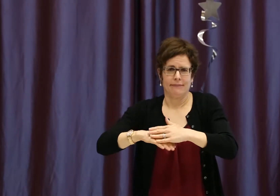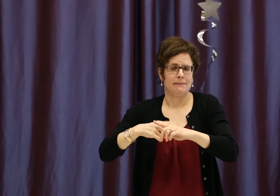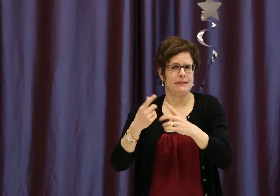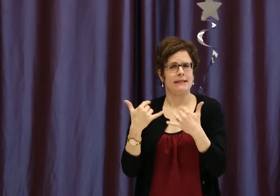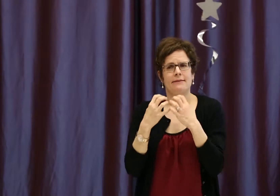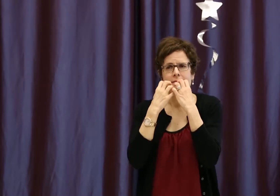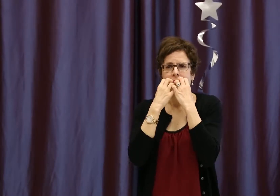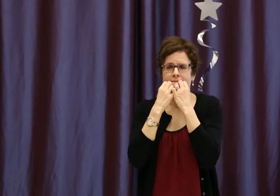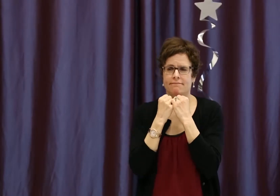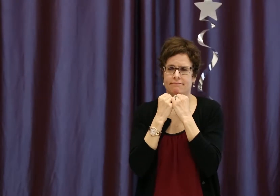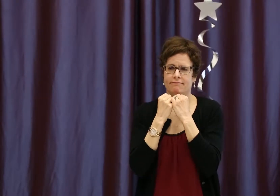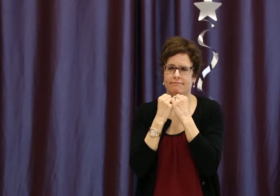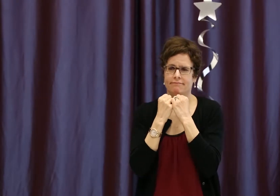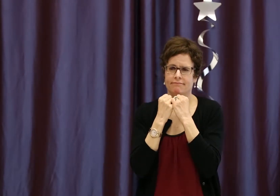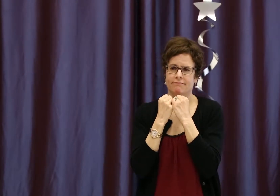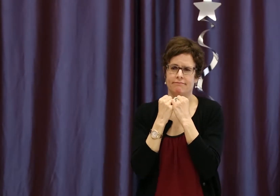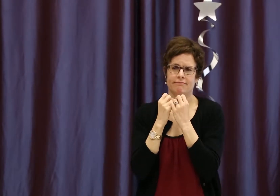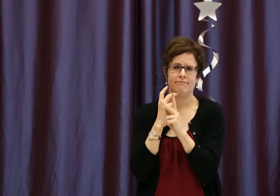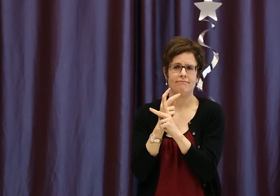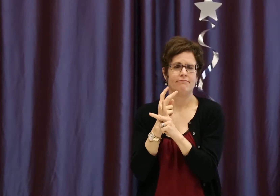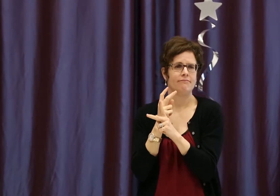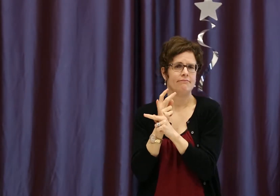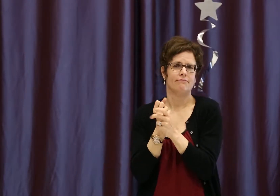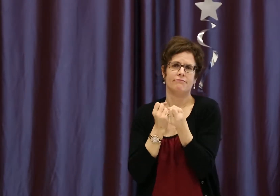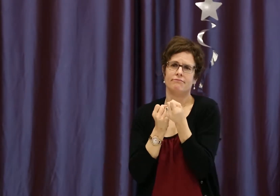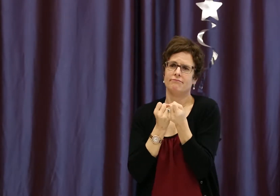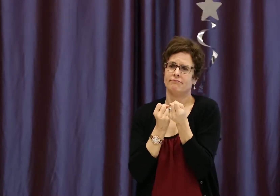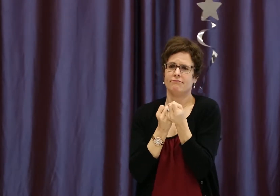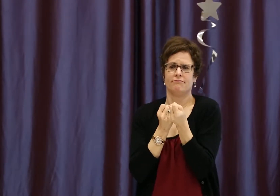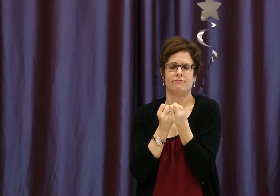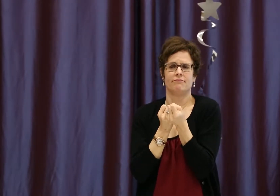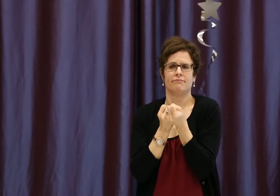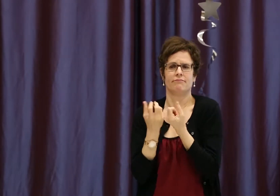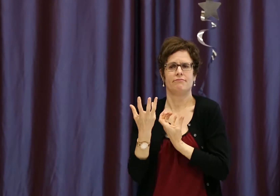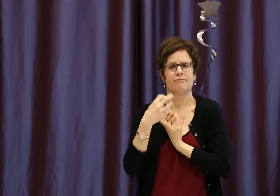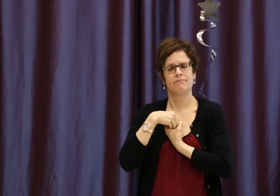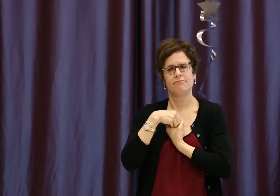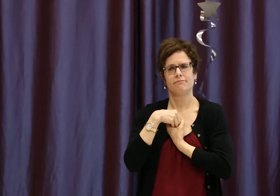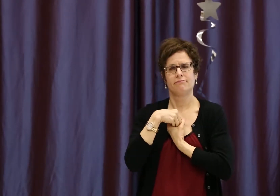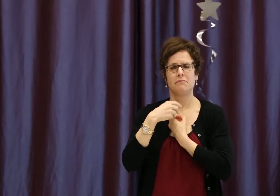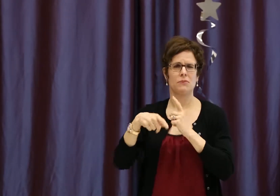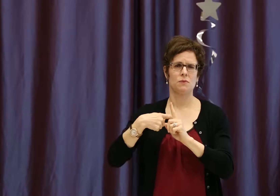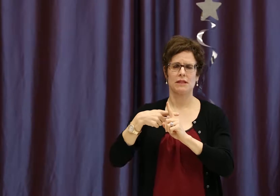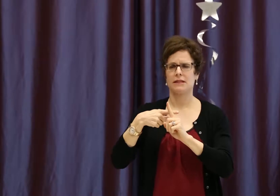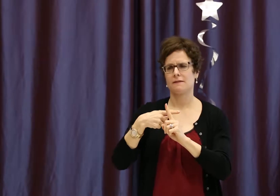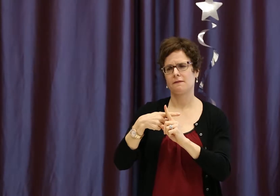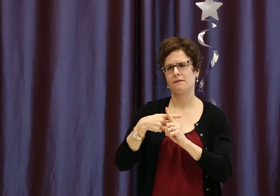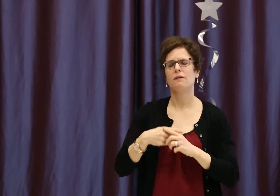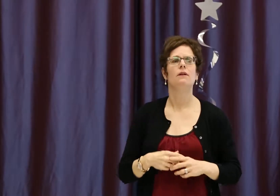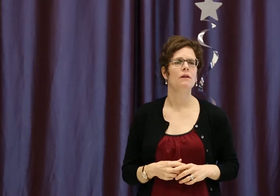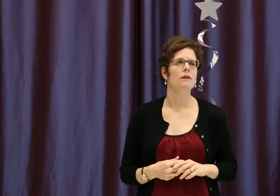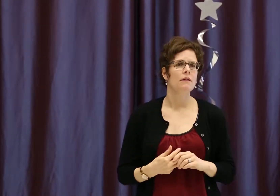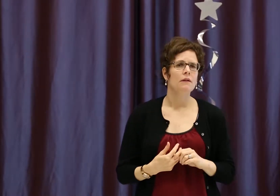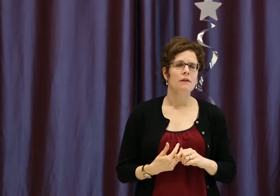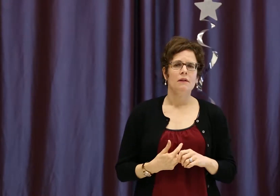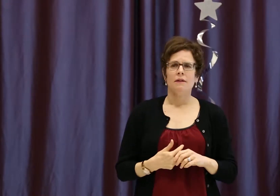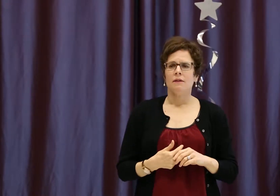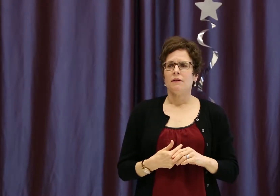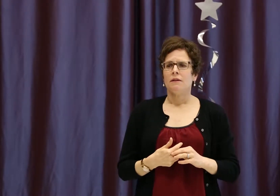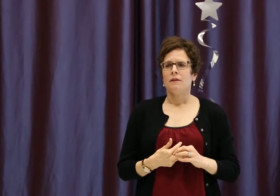Perhaps the parent will max out at a certain level, but their proficiency in that language is still valuable, and it's still enriching and